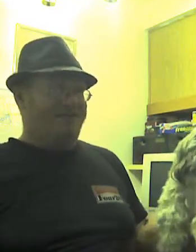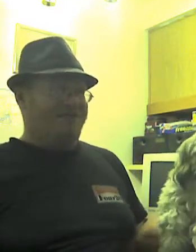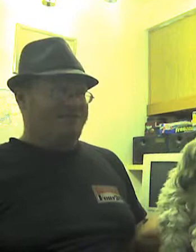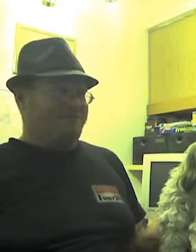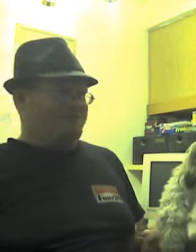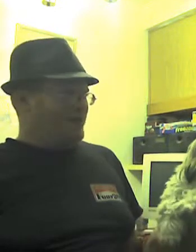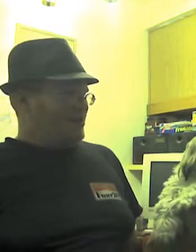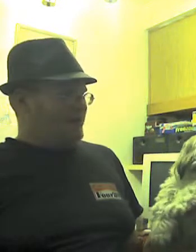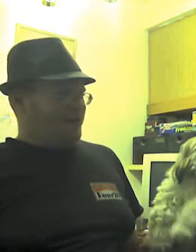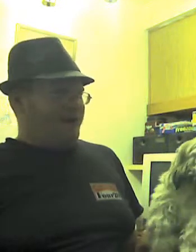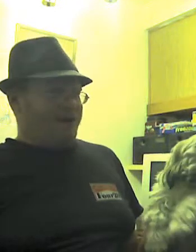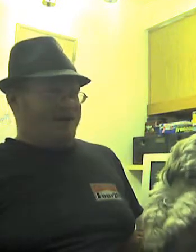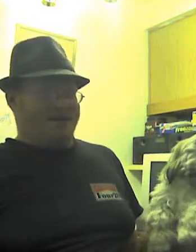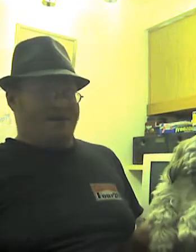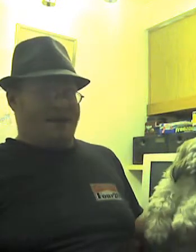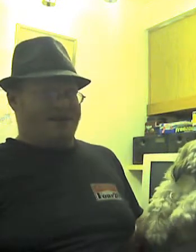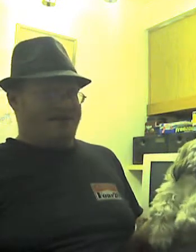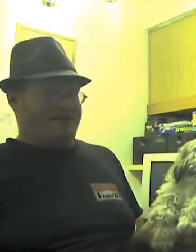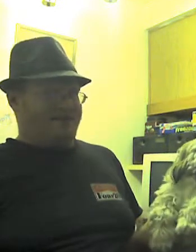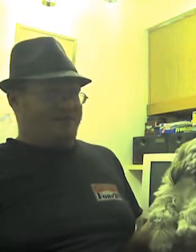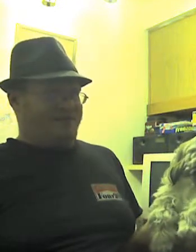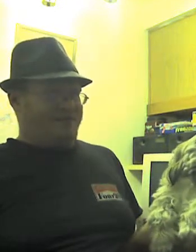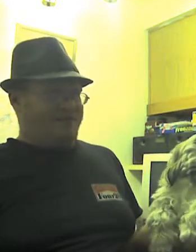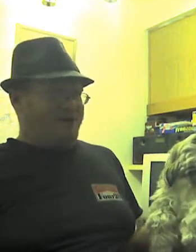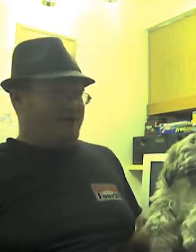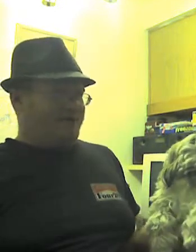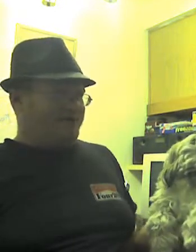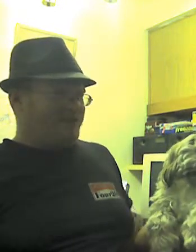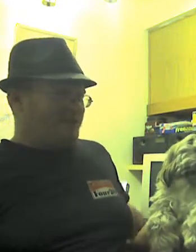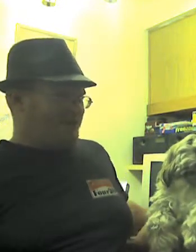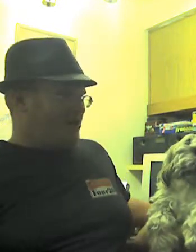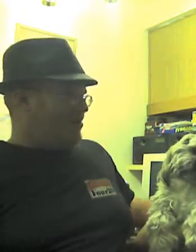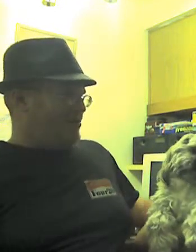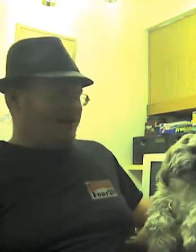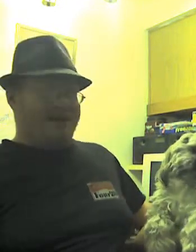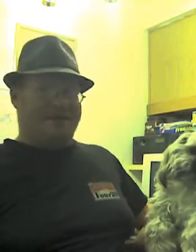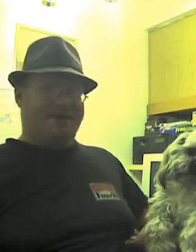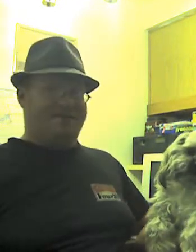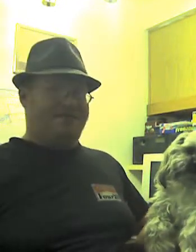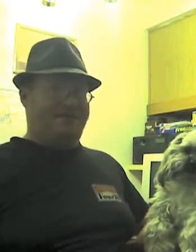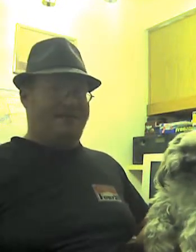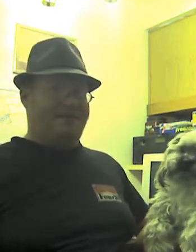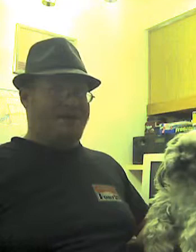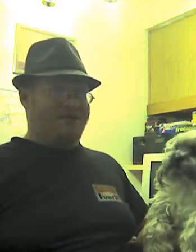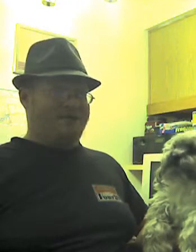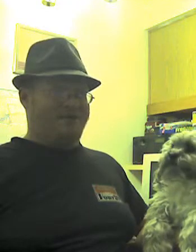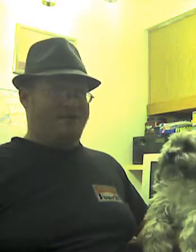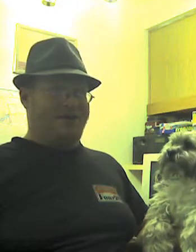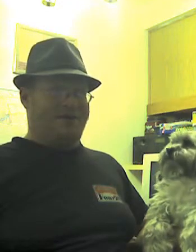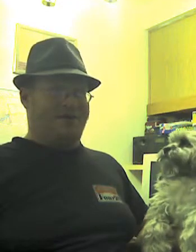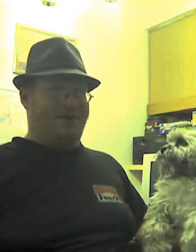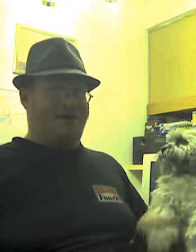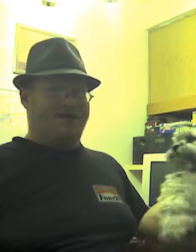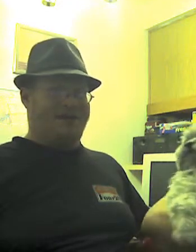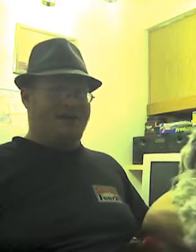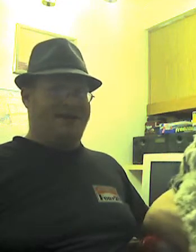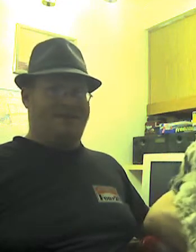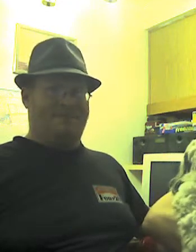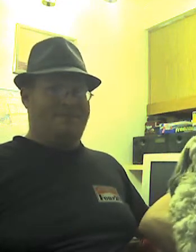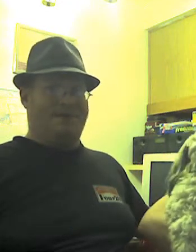that's pretty much the second part. I think this is going to end up being a short video for y'all. Maybe